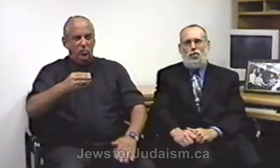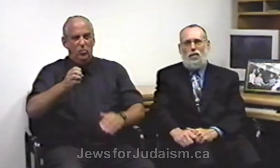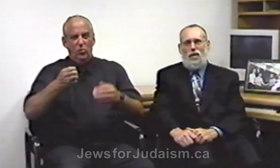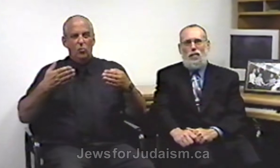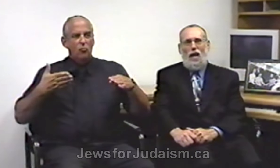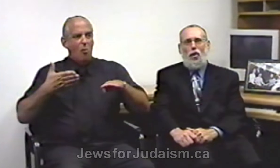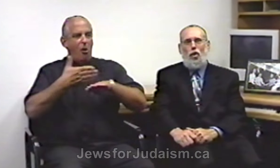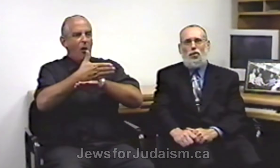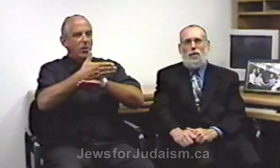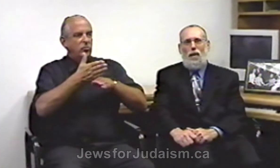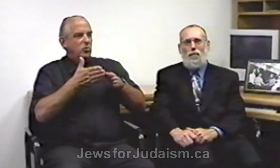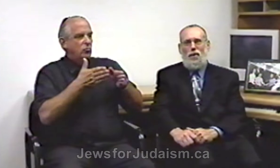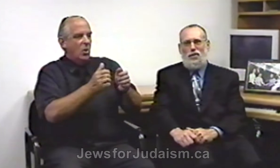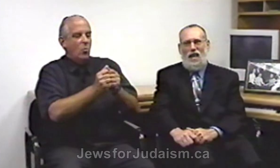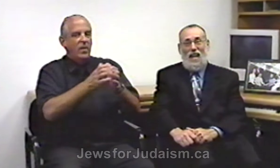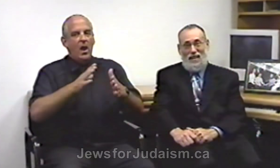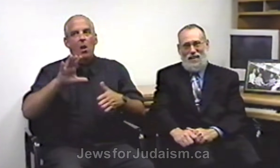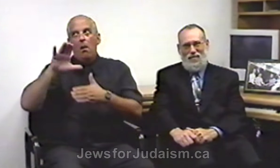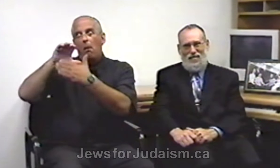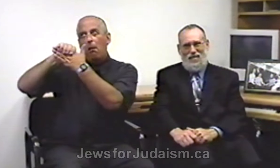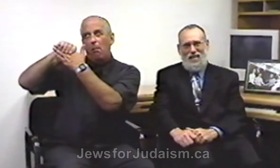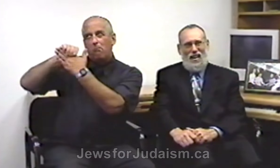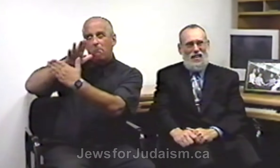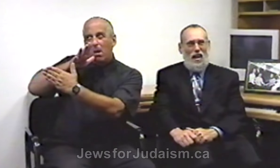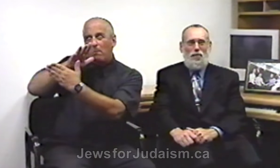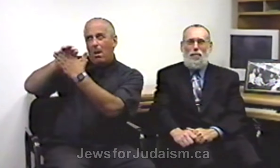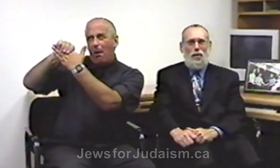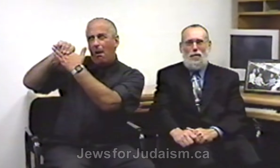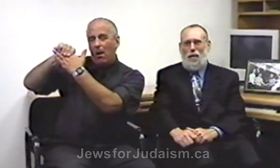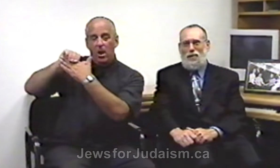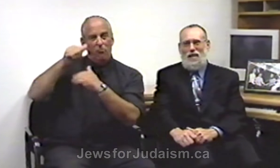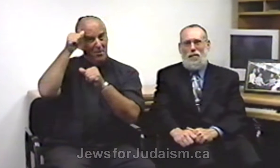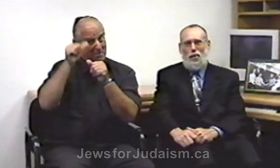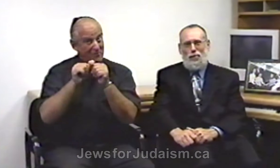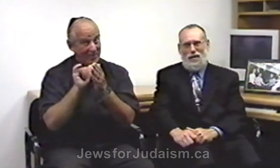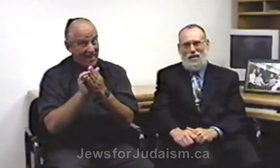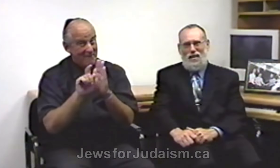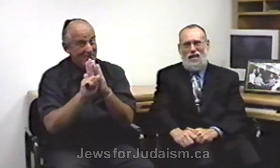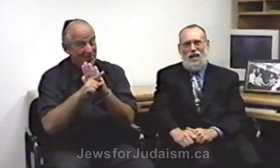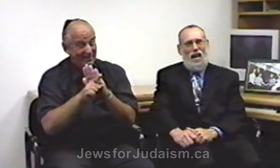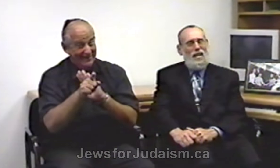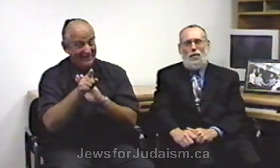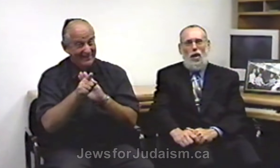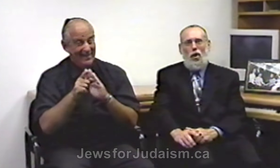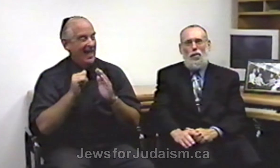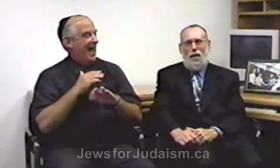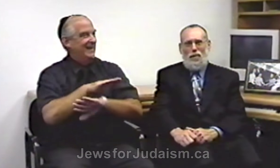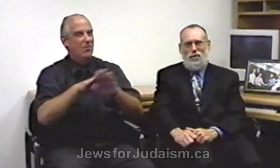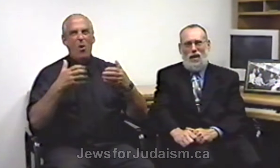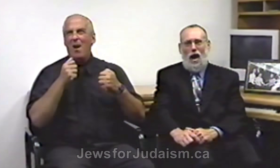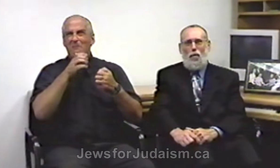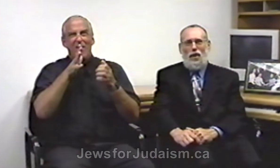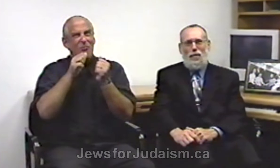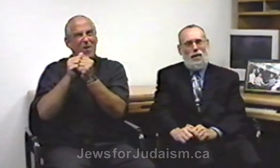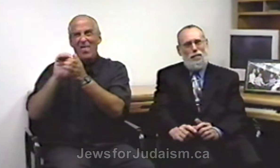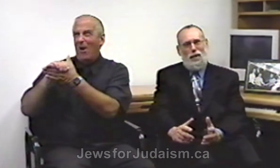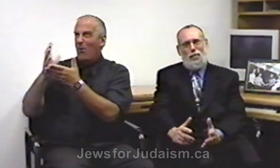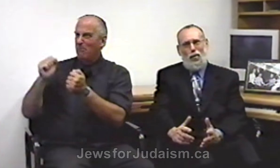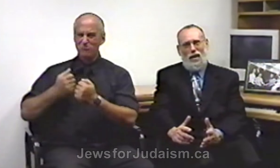street without holding my mother's hand I think everybody remembers that moment I didn't want to hold my mother's hand I wanted to be a big boy